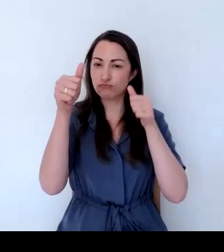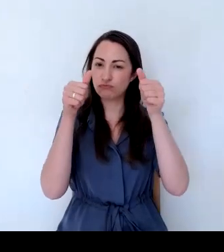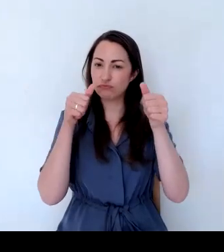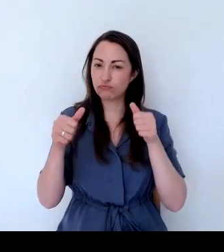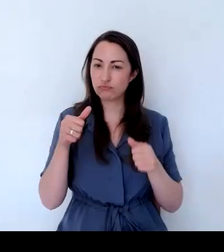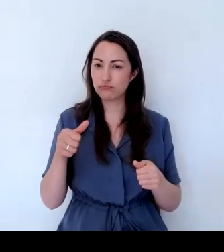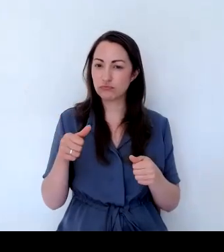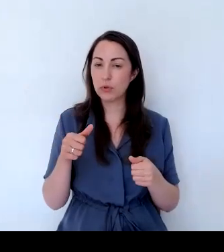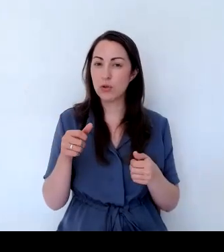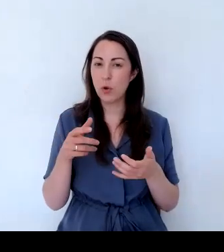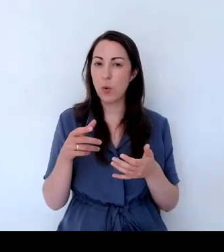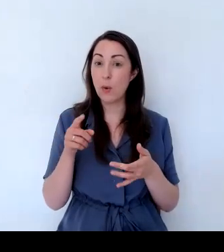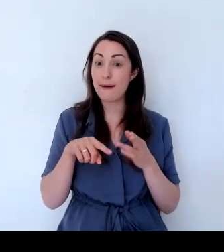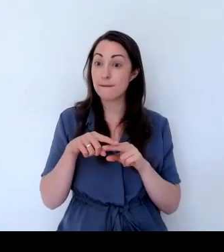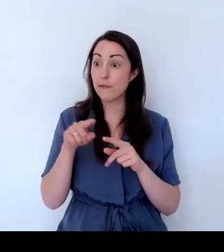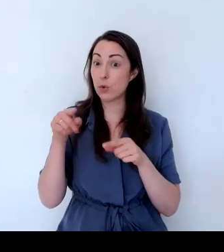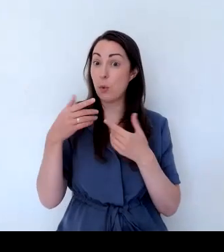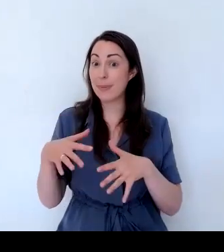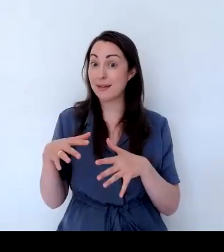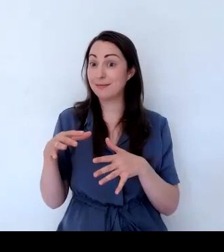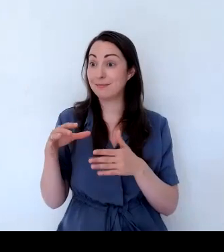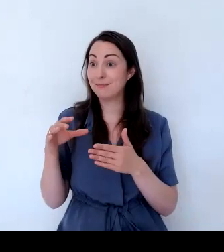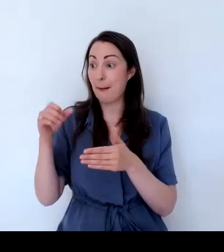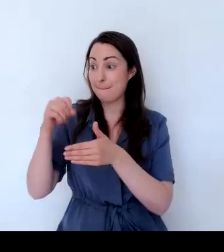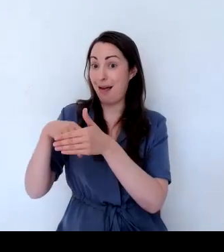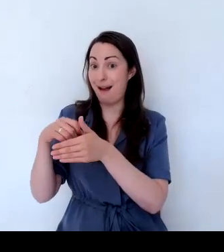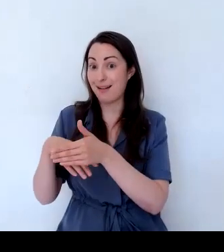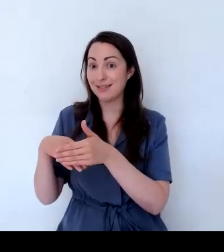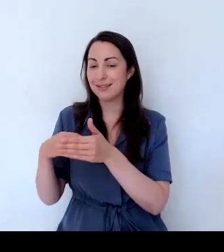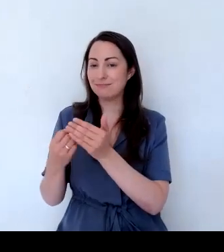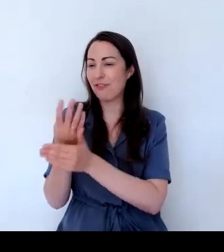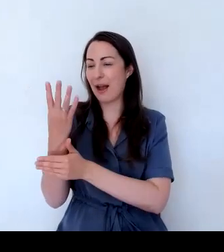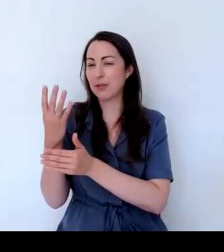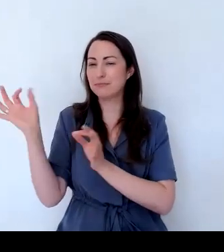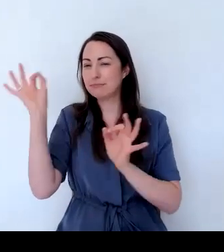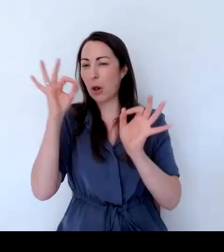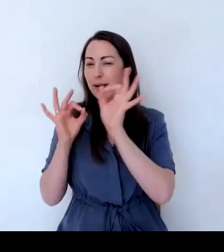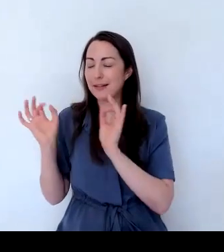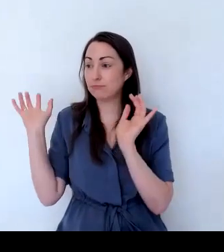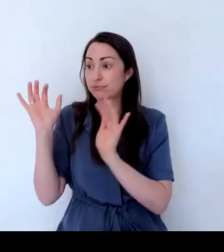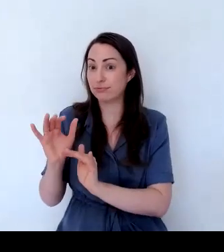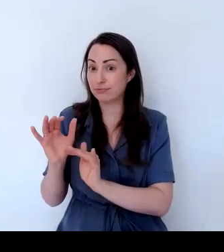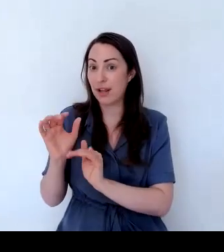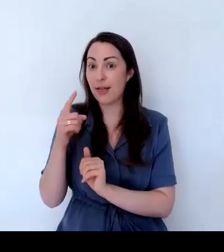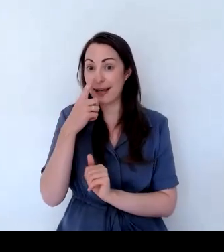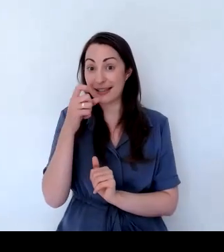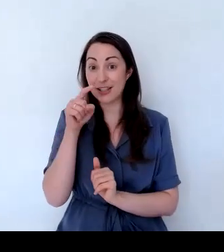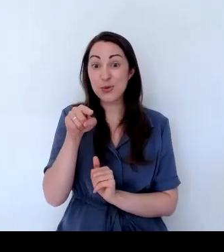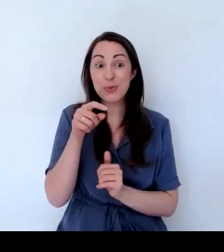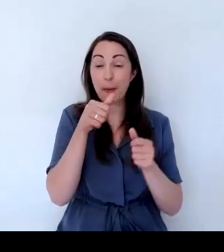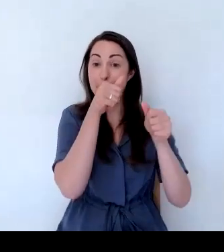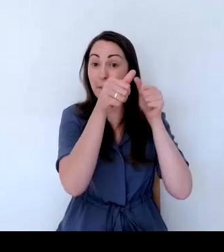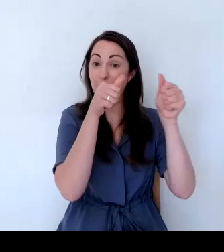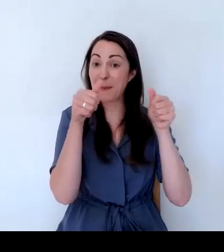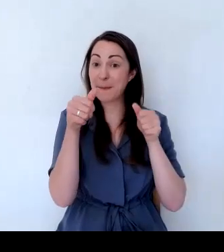we're asking you to add your postcode to the map so we can see where people are planting for pollinators. So we'll